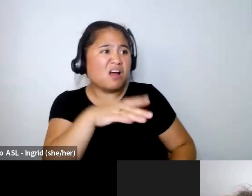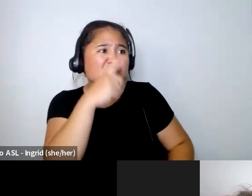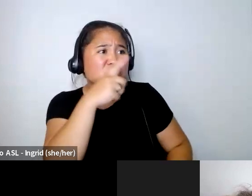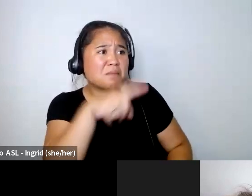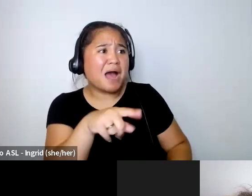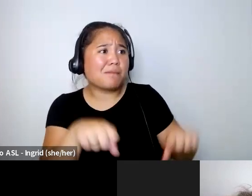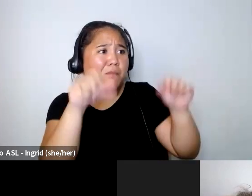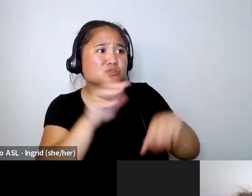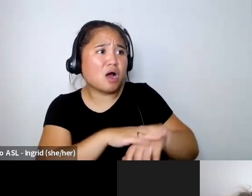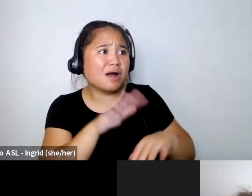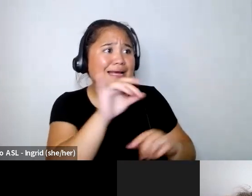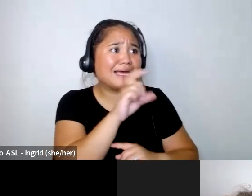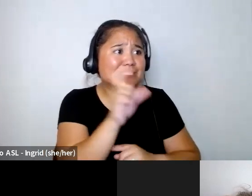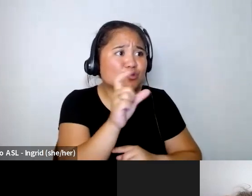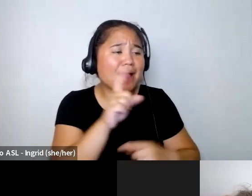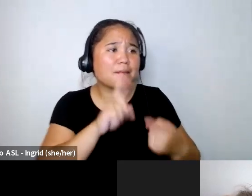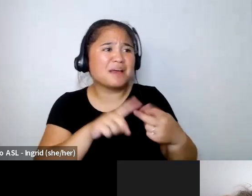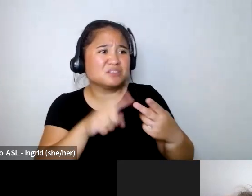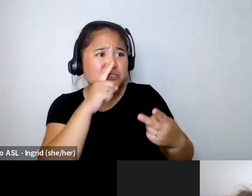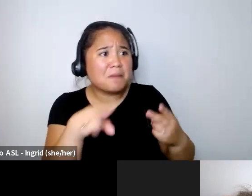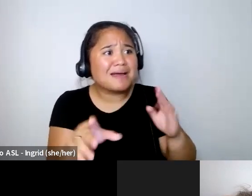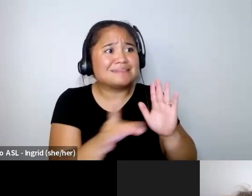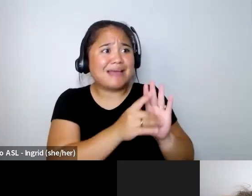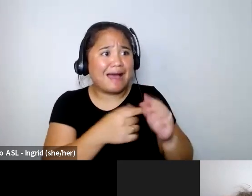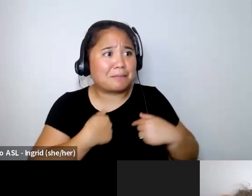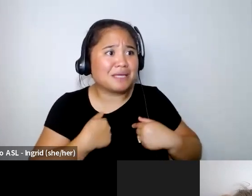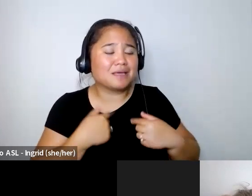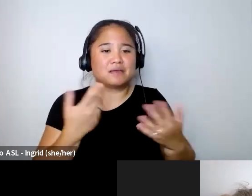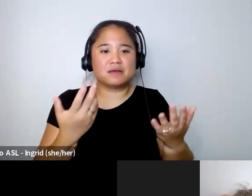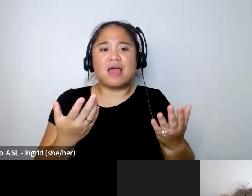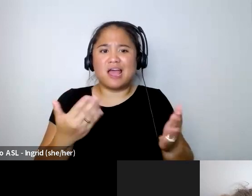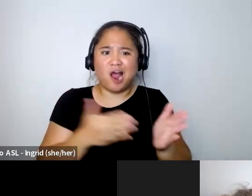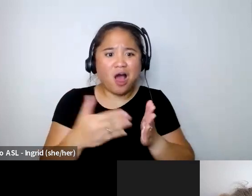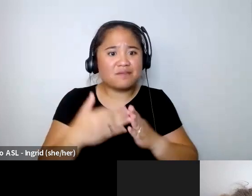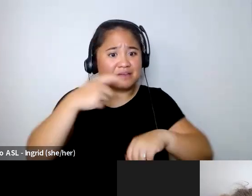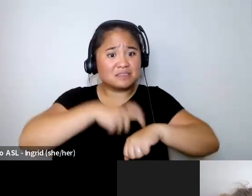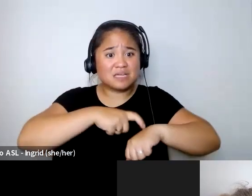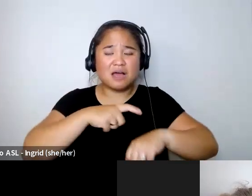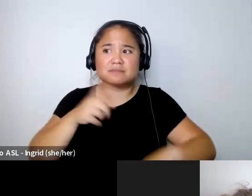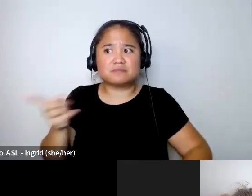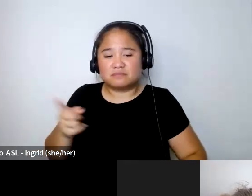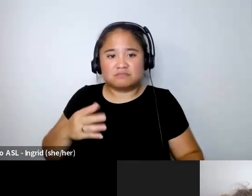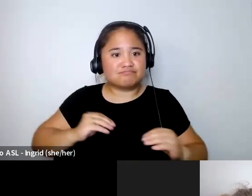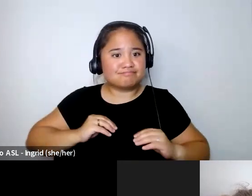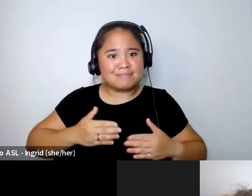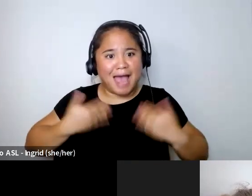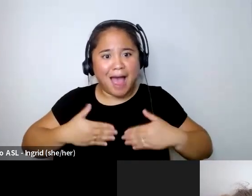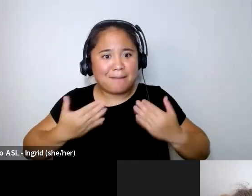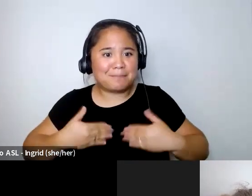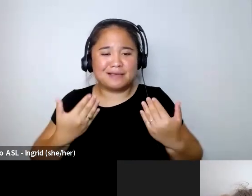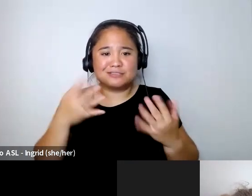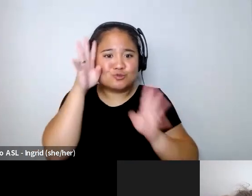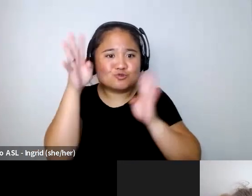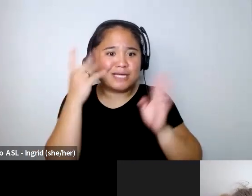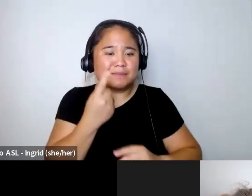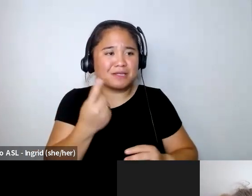instagram can you tag me um and a lot of times they're so happy to create something for